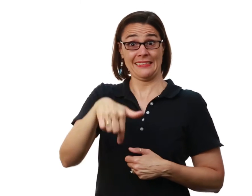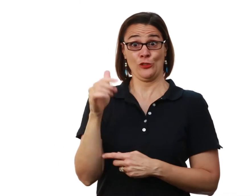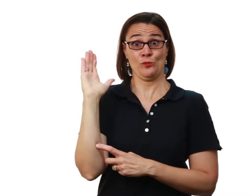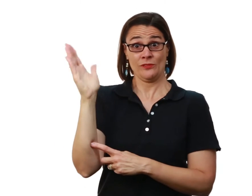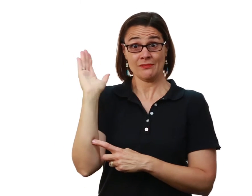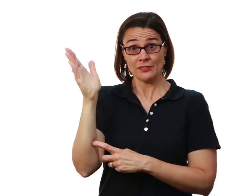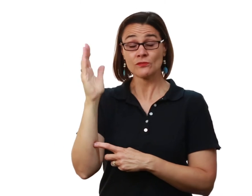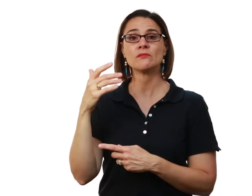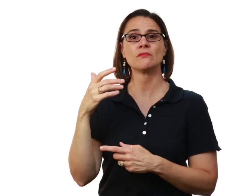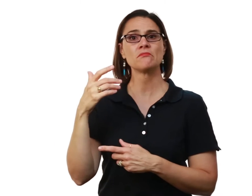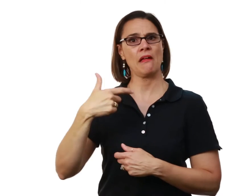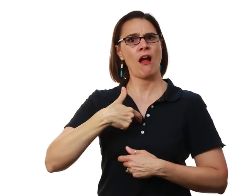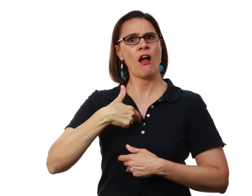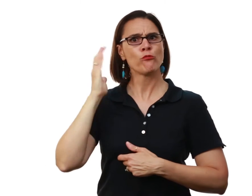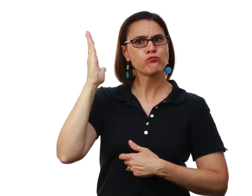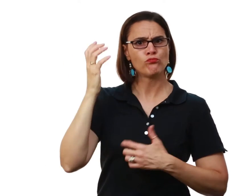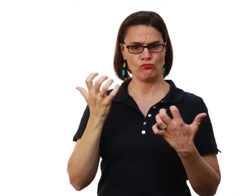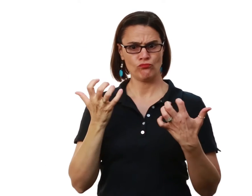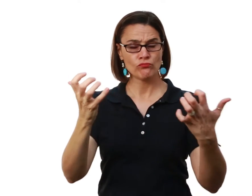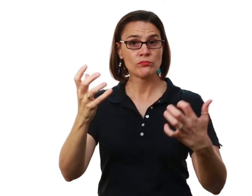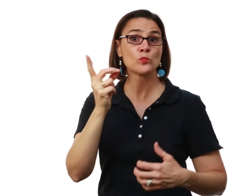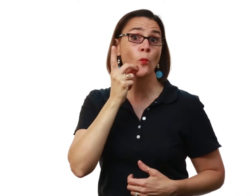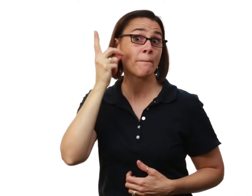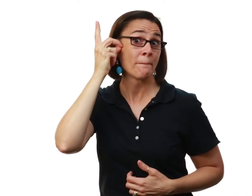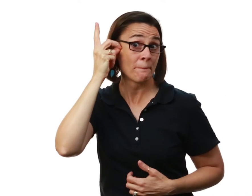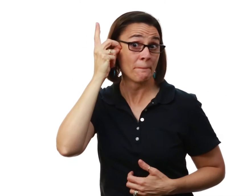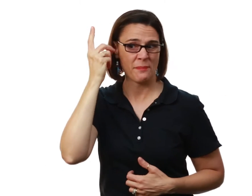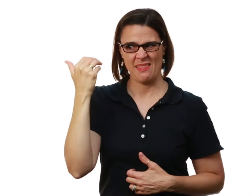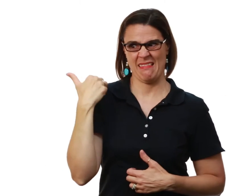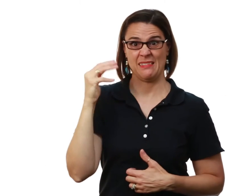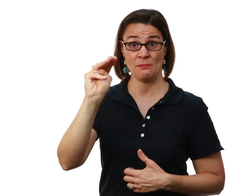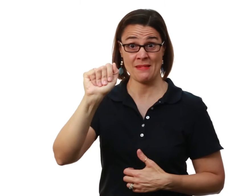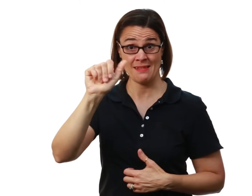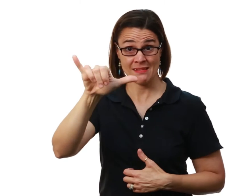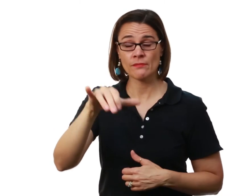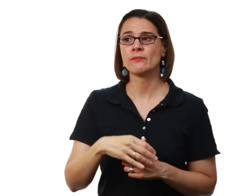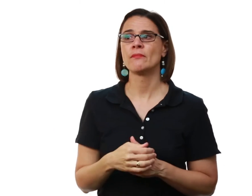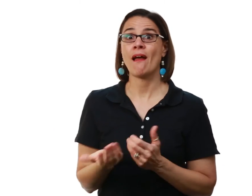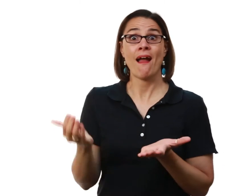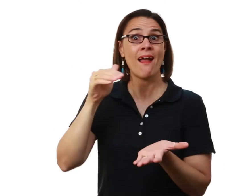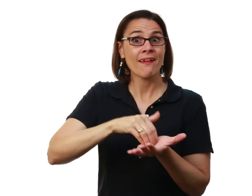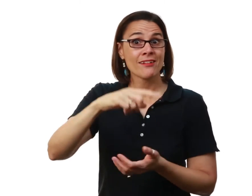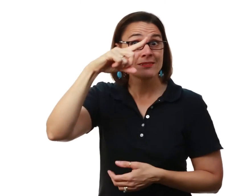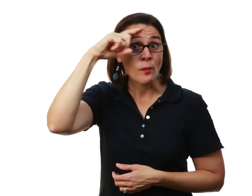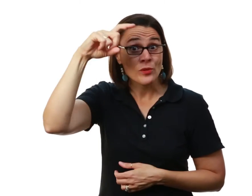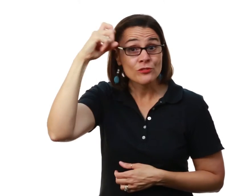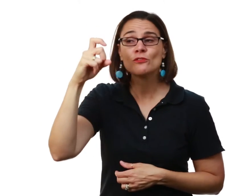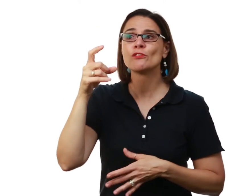This presentation was already given to the boarding program last May Again, I delivered it